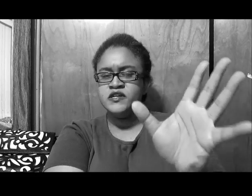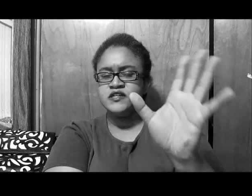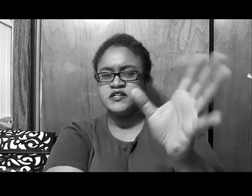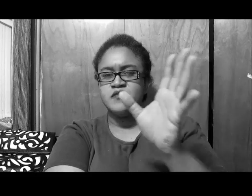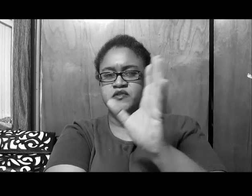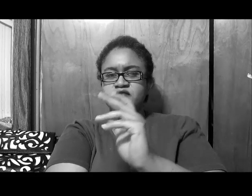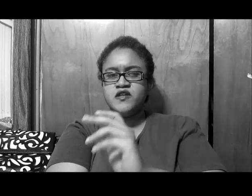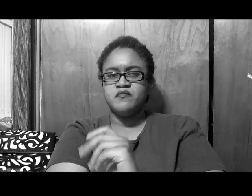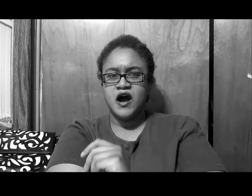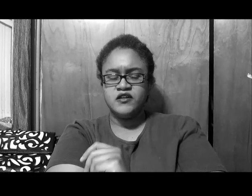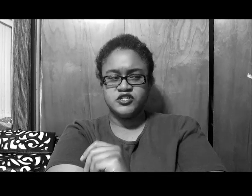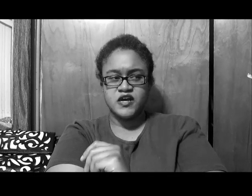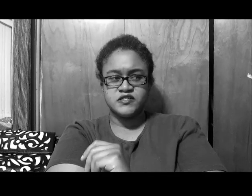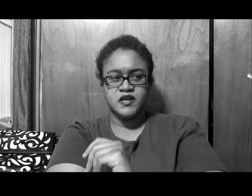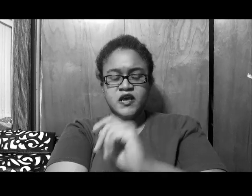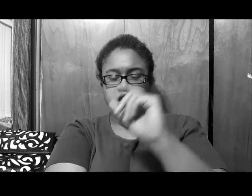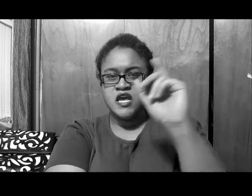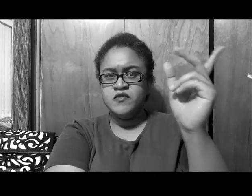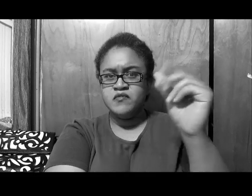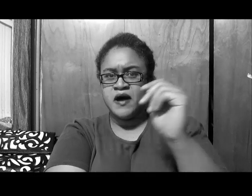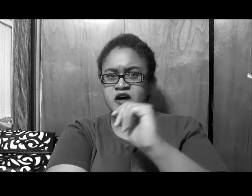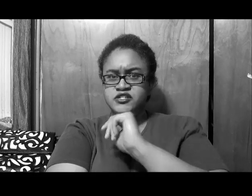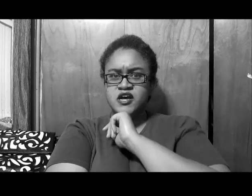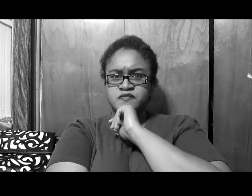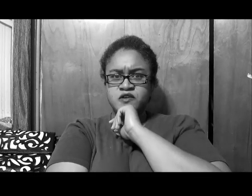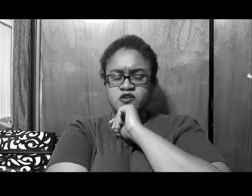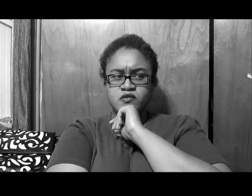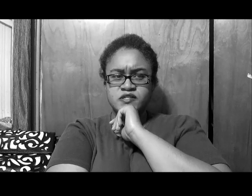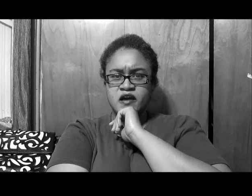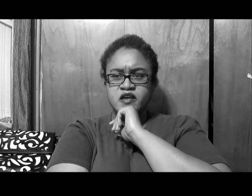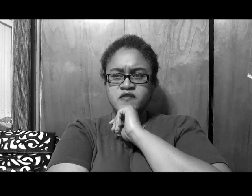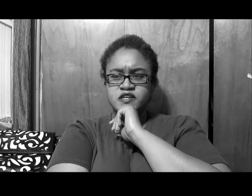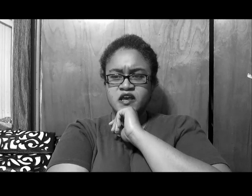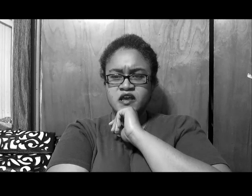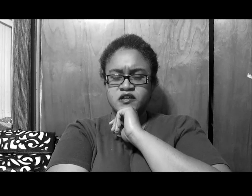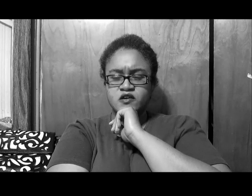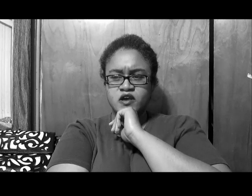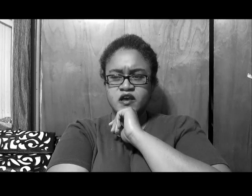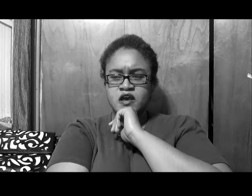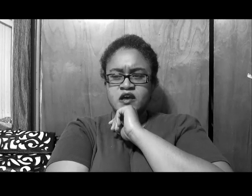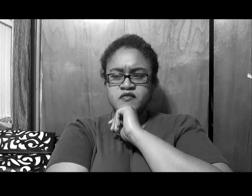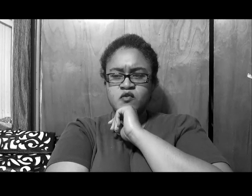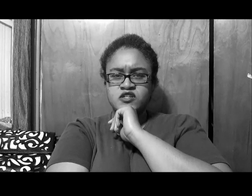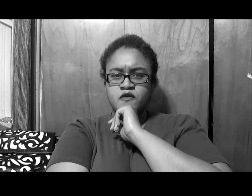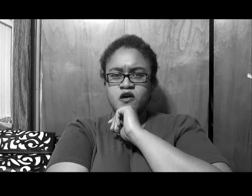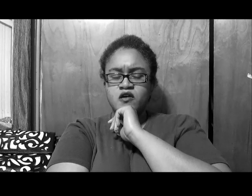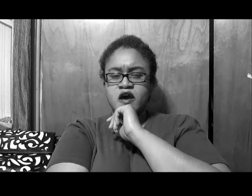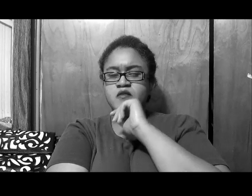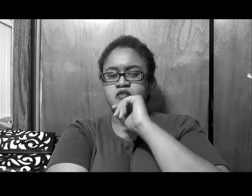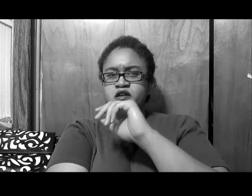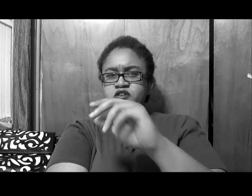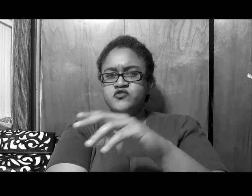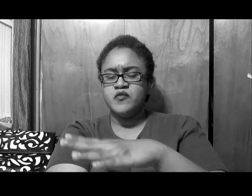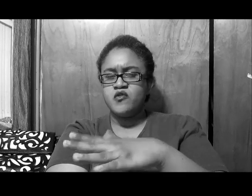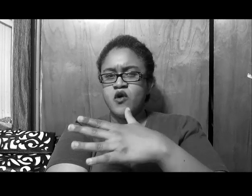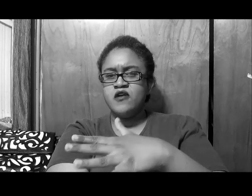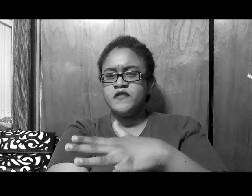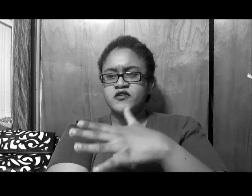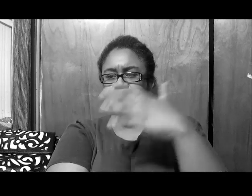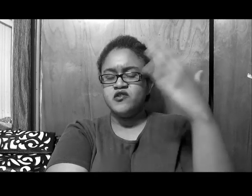does not believe in apologizing, even apologizing, if you notice, kind of, even to Andy, okay, if it wasn't for her, kind of, bringing the drama, wild fact, and being